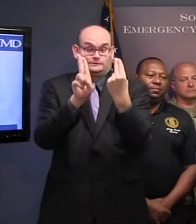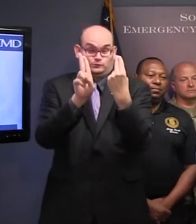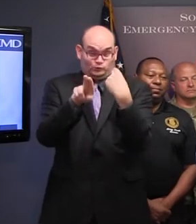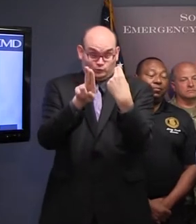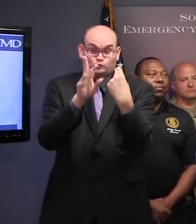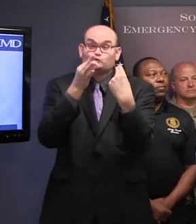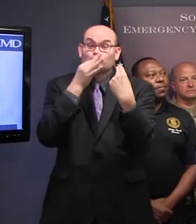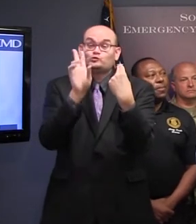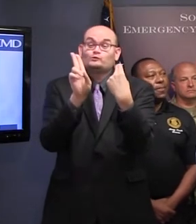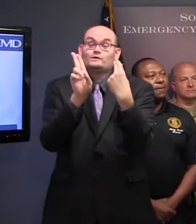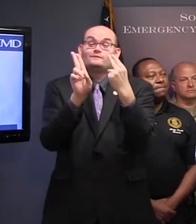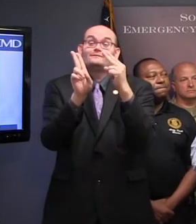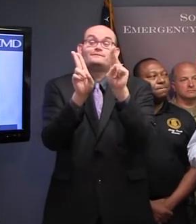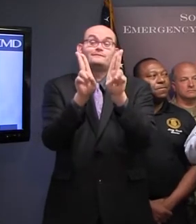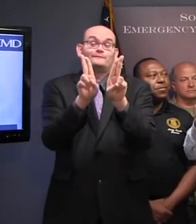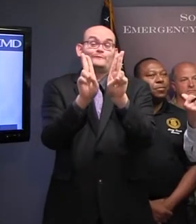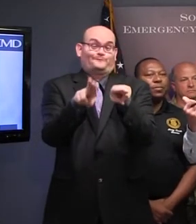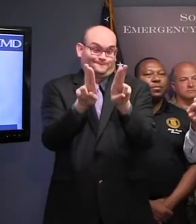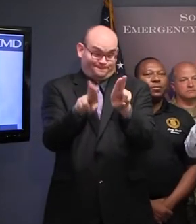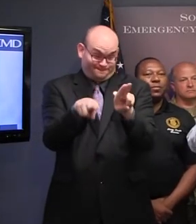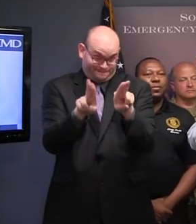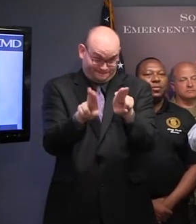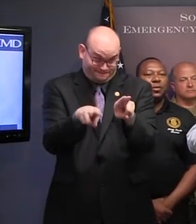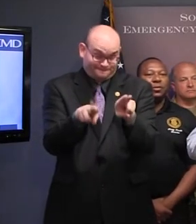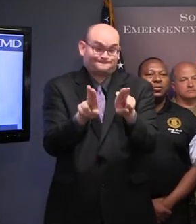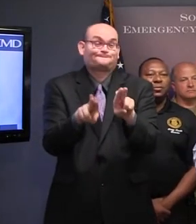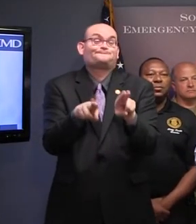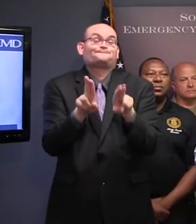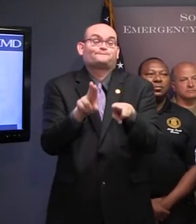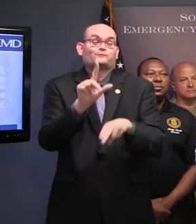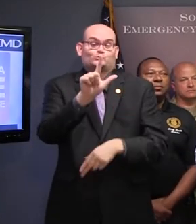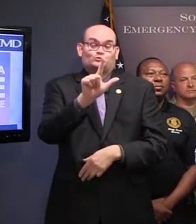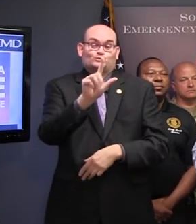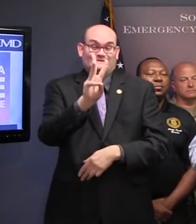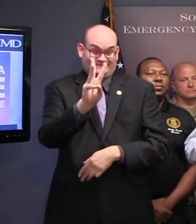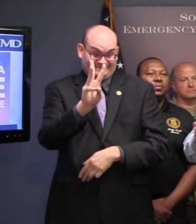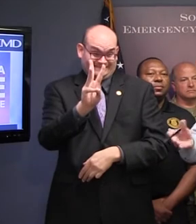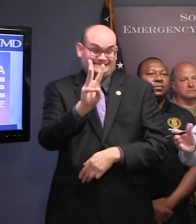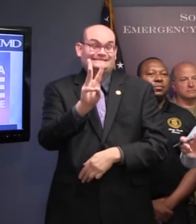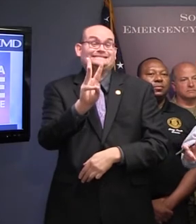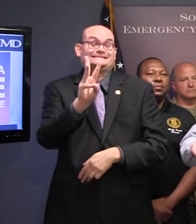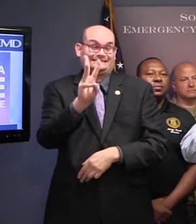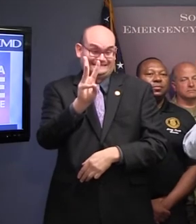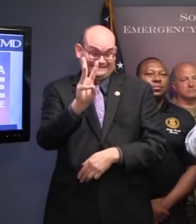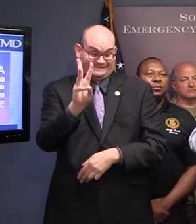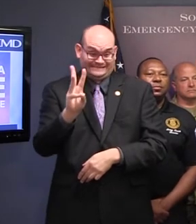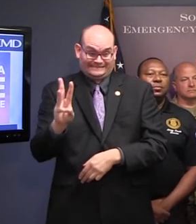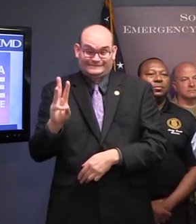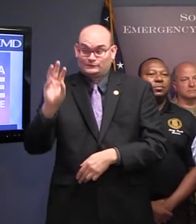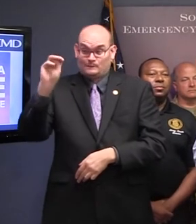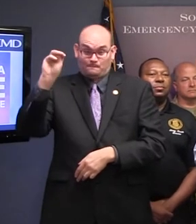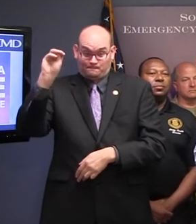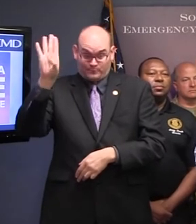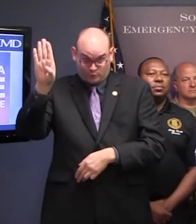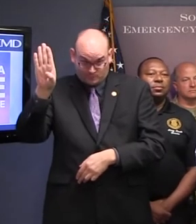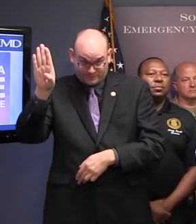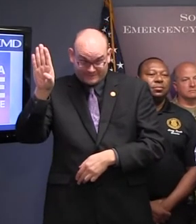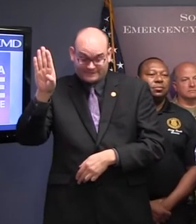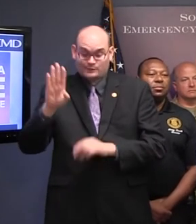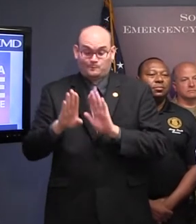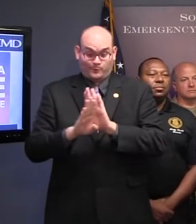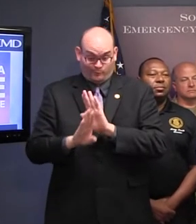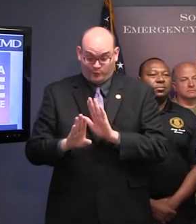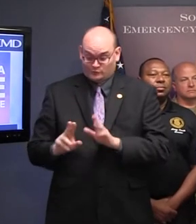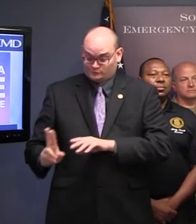and we will also have reversal of lanes around Myrtle Beach and also around Beaufort. But for a few miles there, I-26